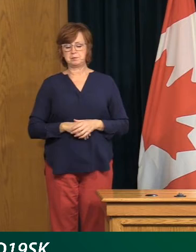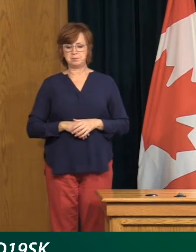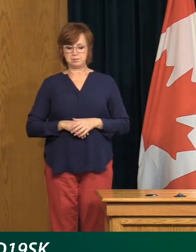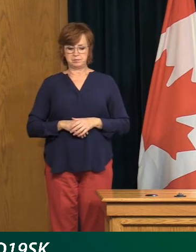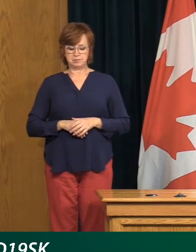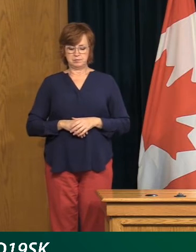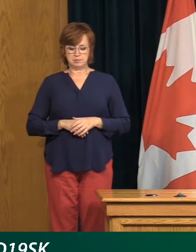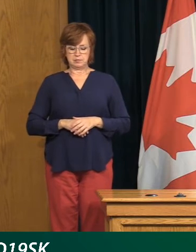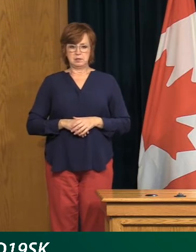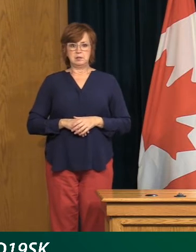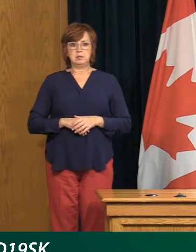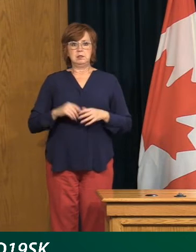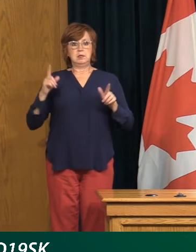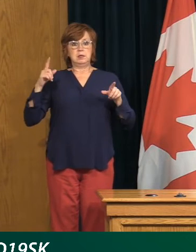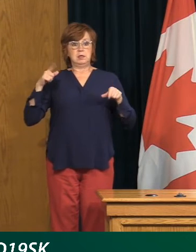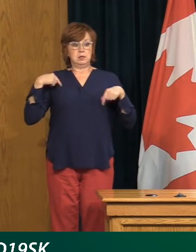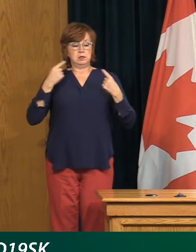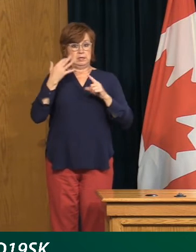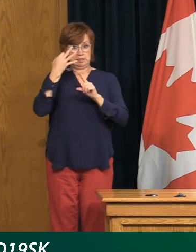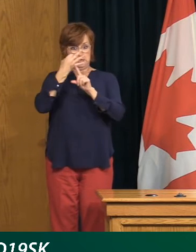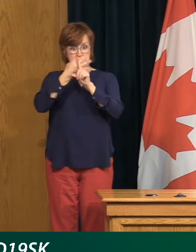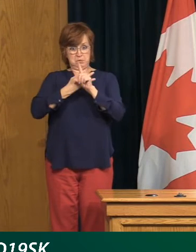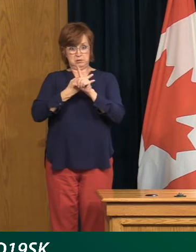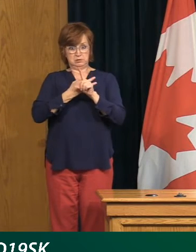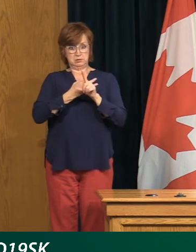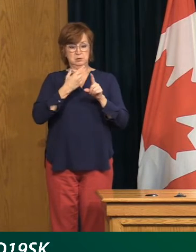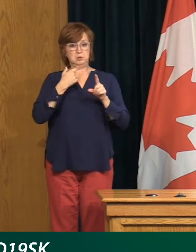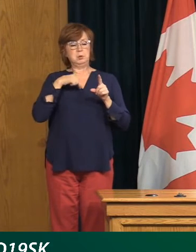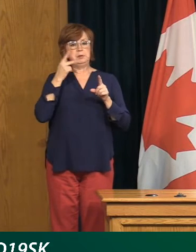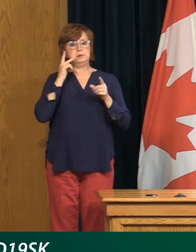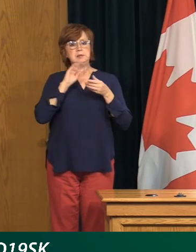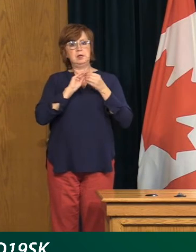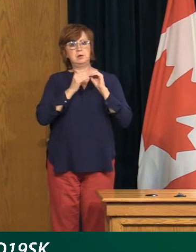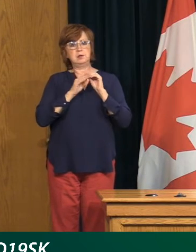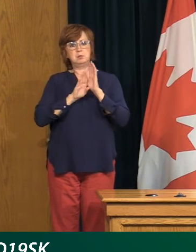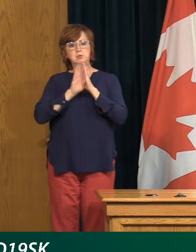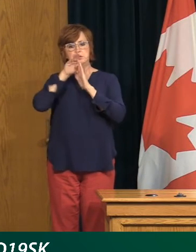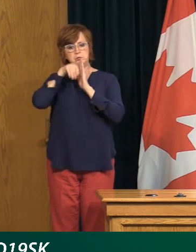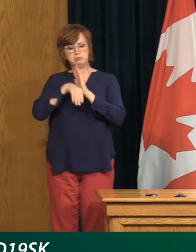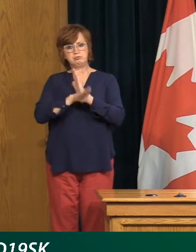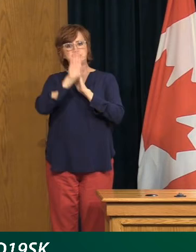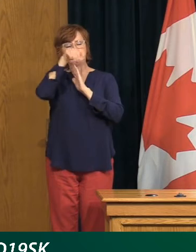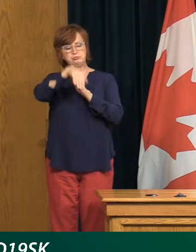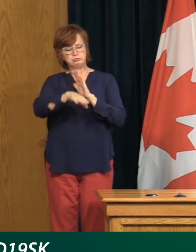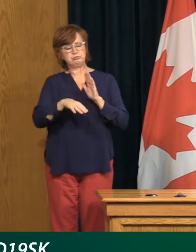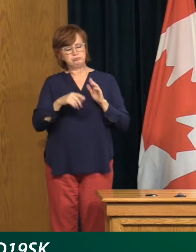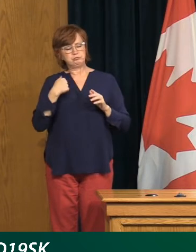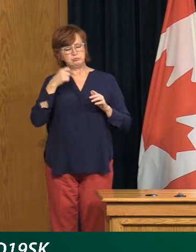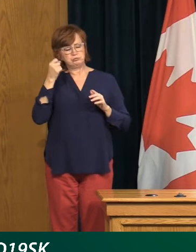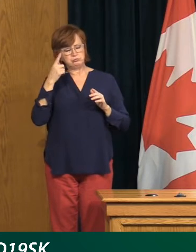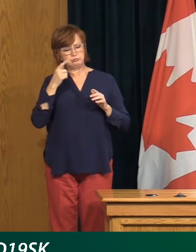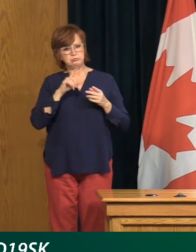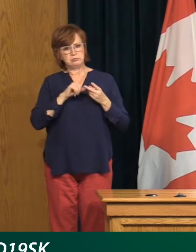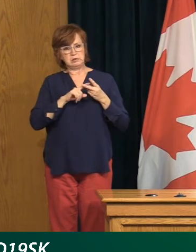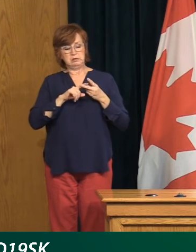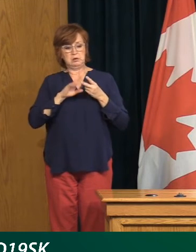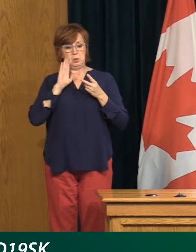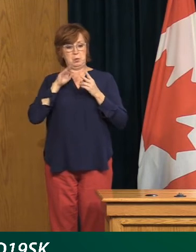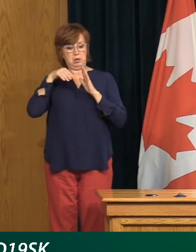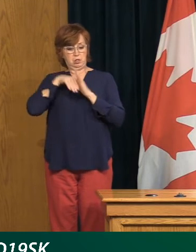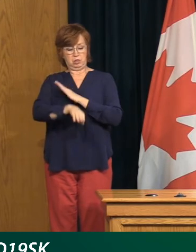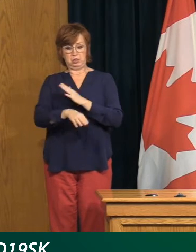you know, while our case numbers have gone up and down, we know that this is not going to go away and we need to live with, you know,